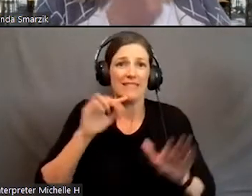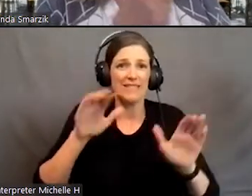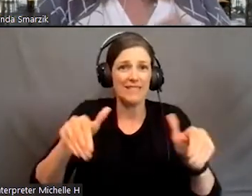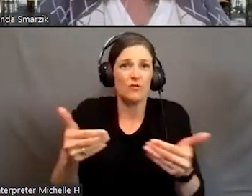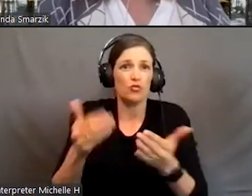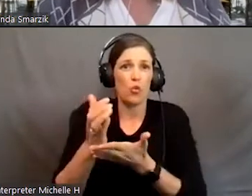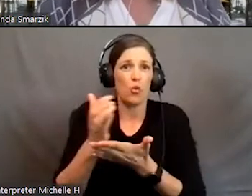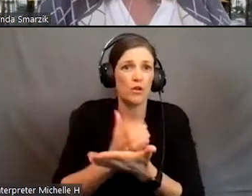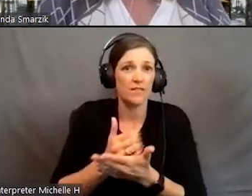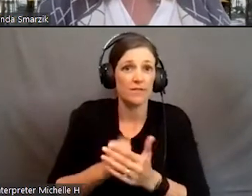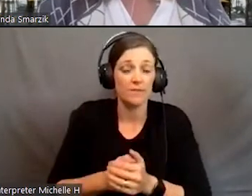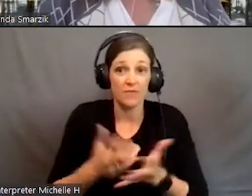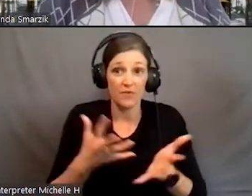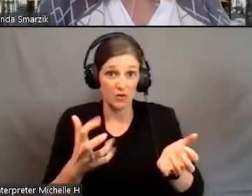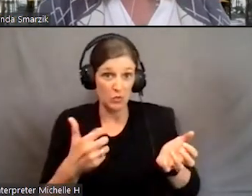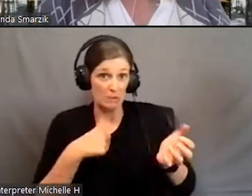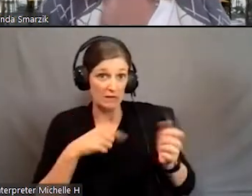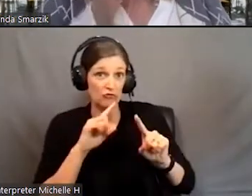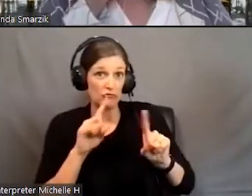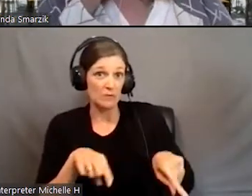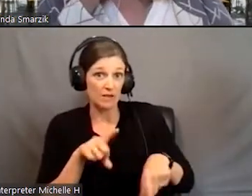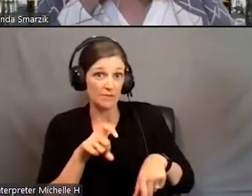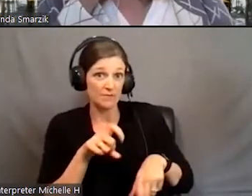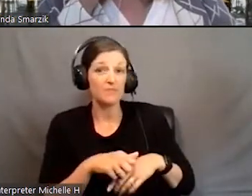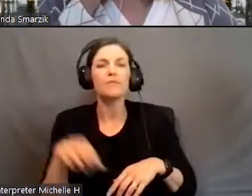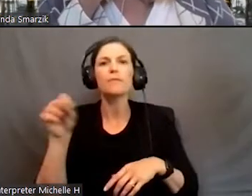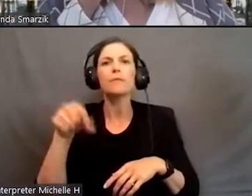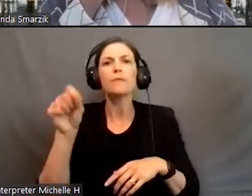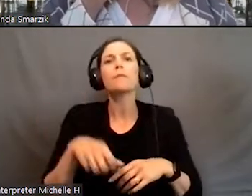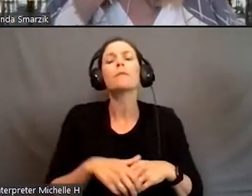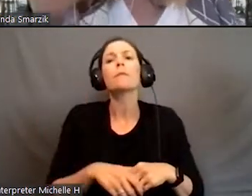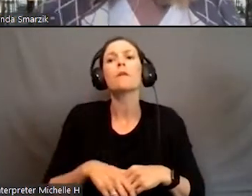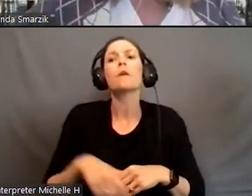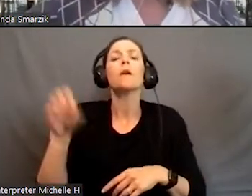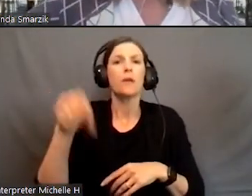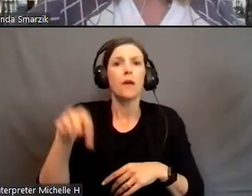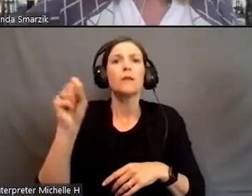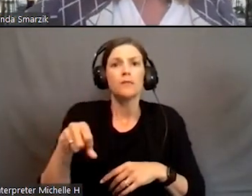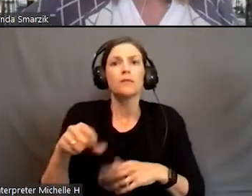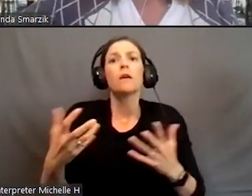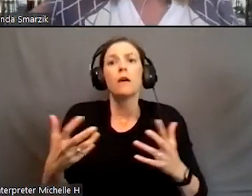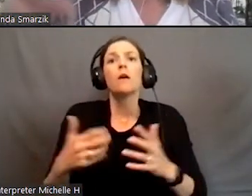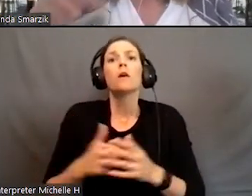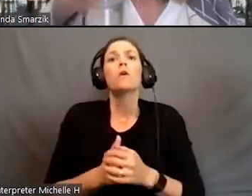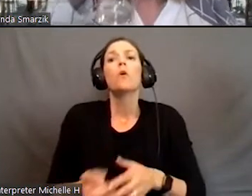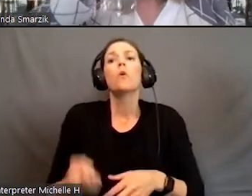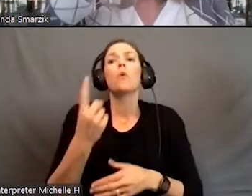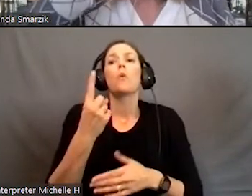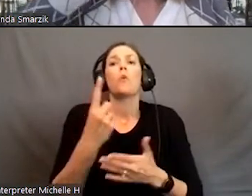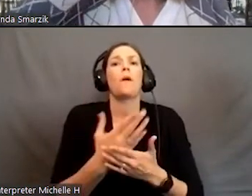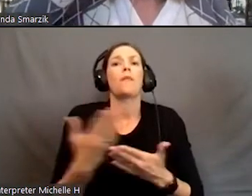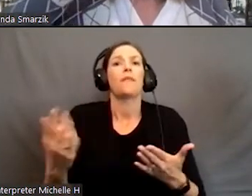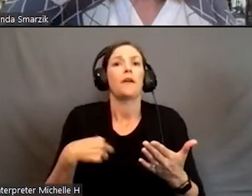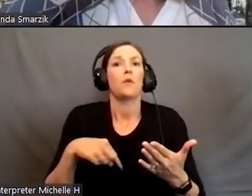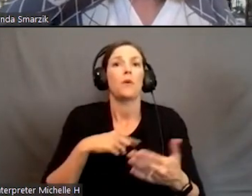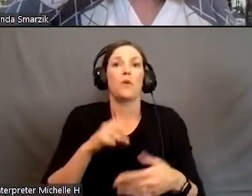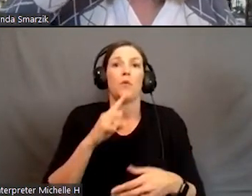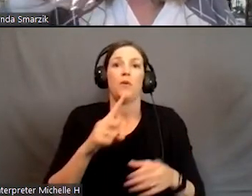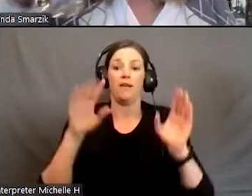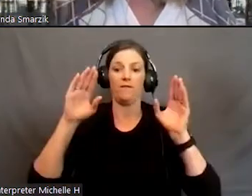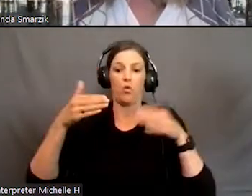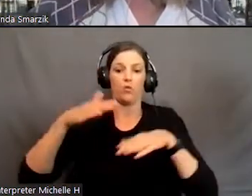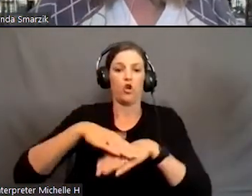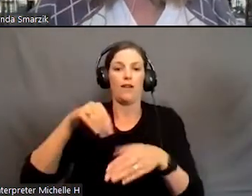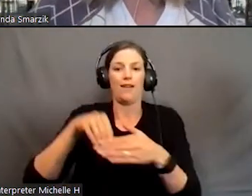Did you want me to respond to that? Yeah, sure. Yes. So one of the things that we're really focused on in liberal